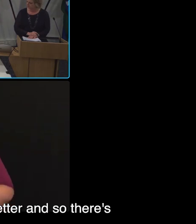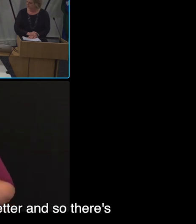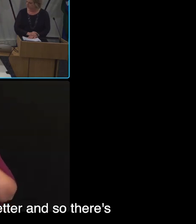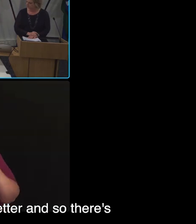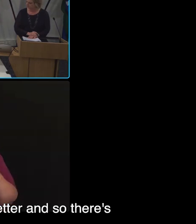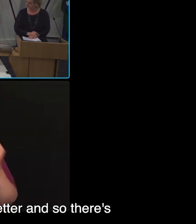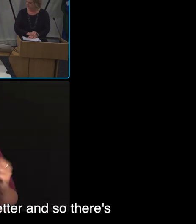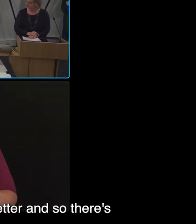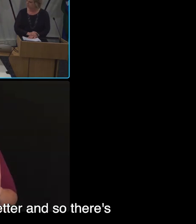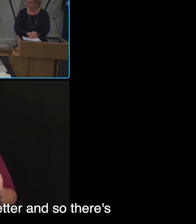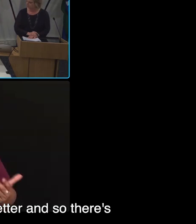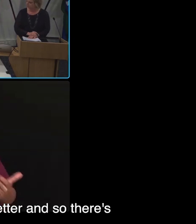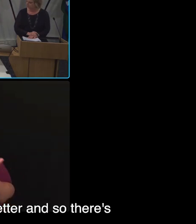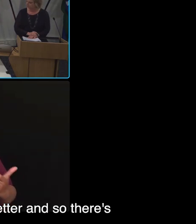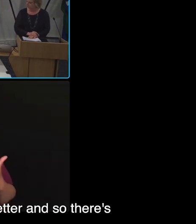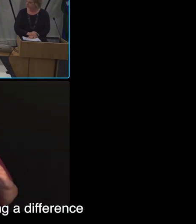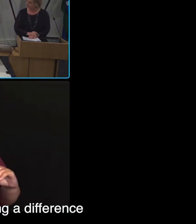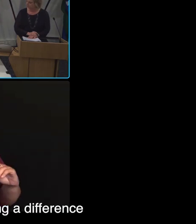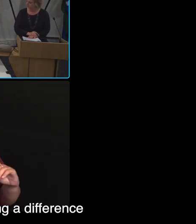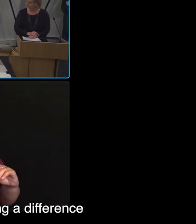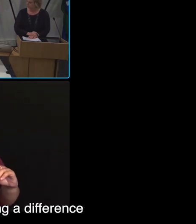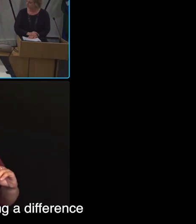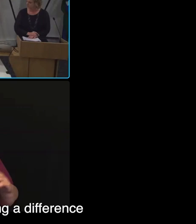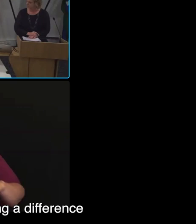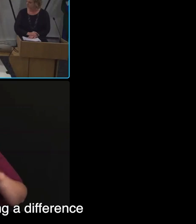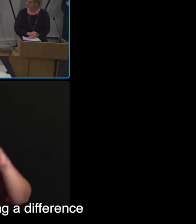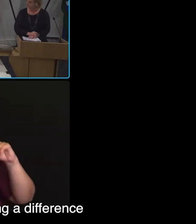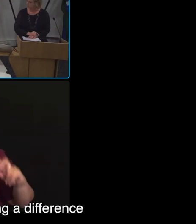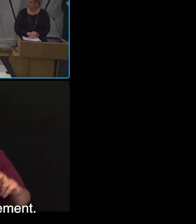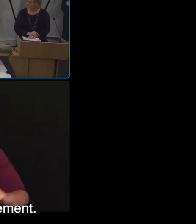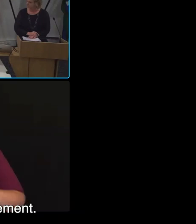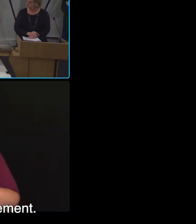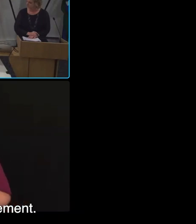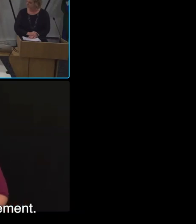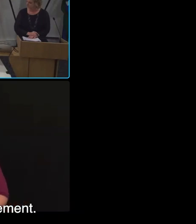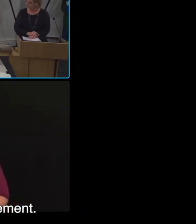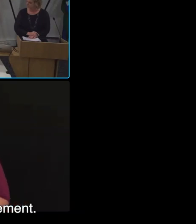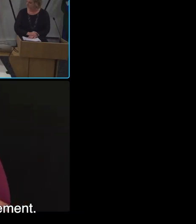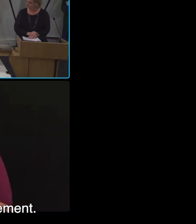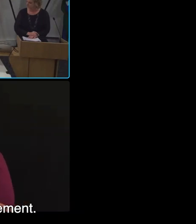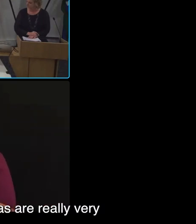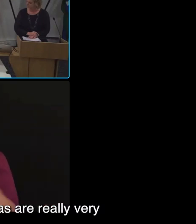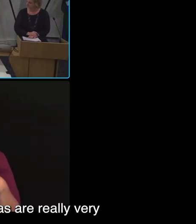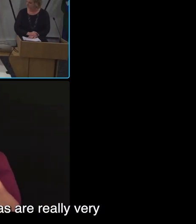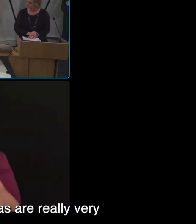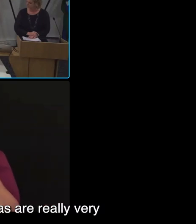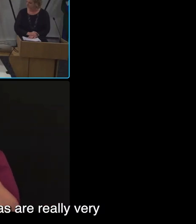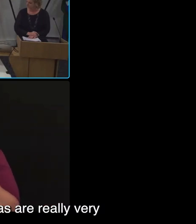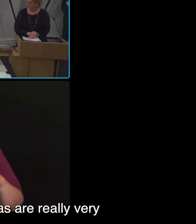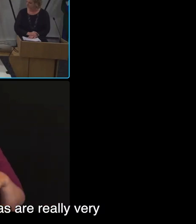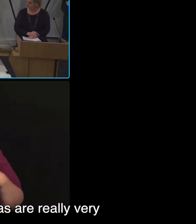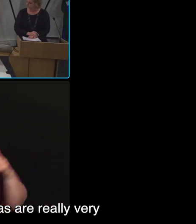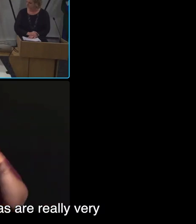we can do better and so there's opportunities for actually making a difference and making improvement. We also